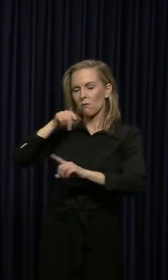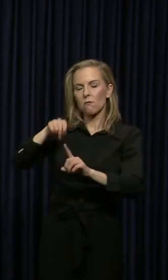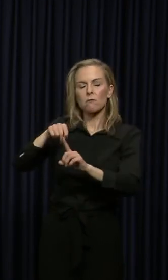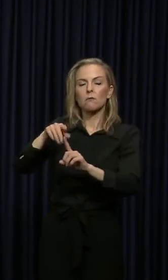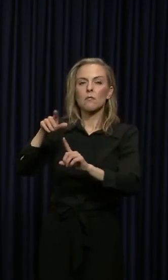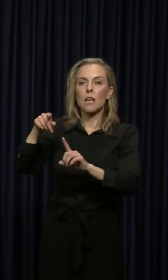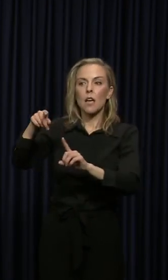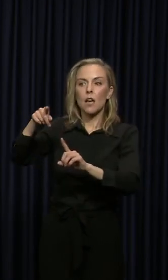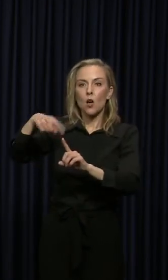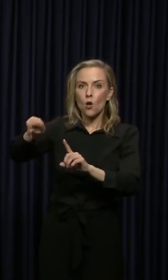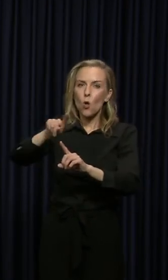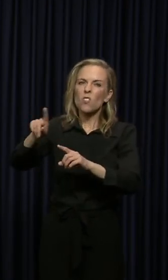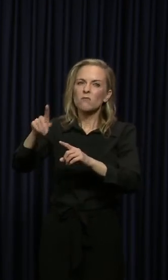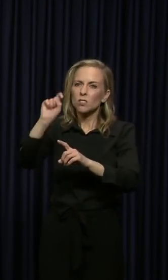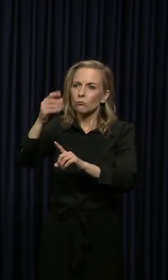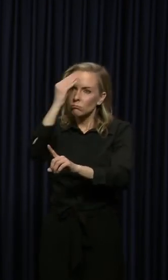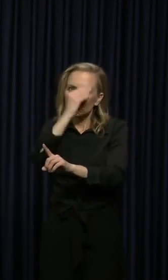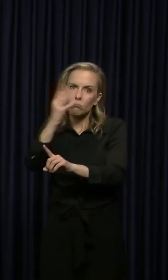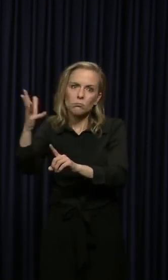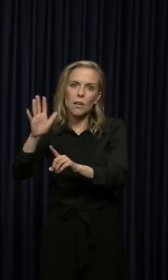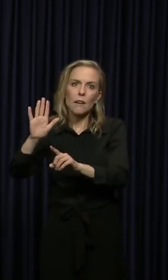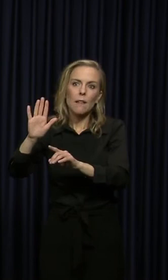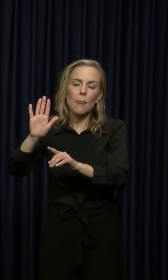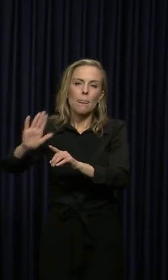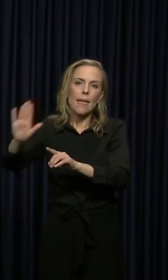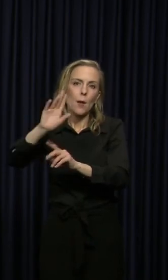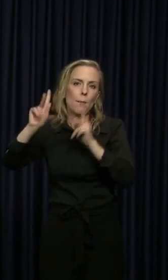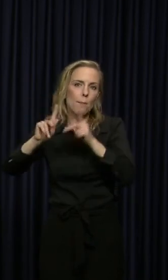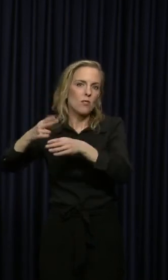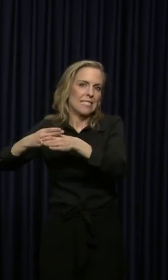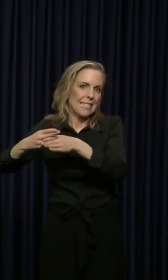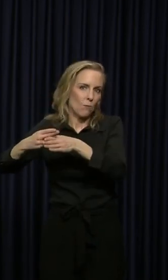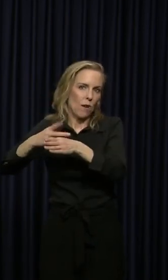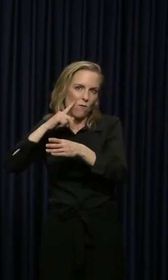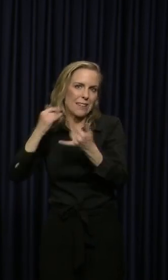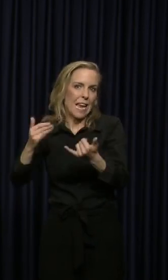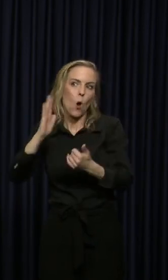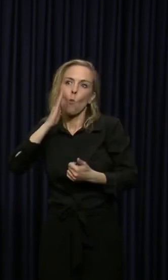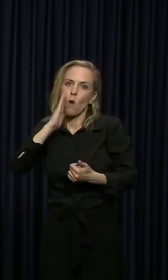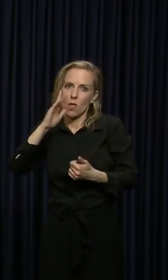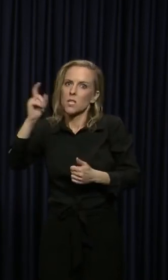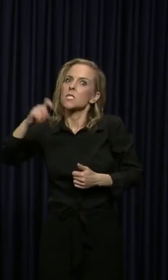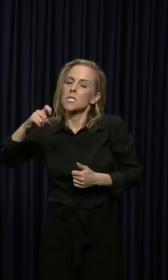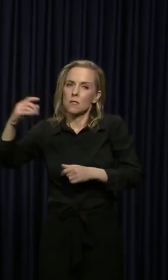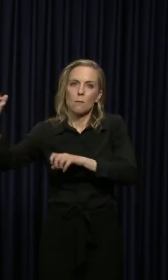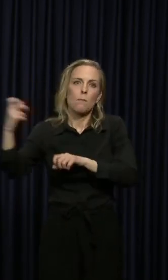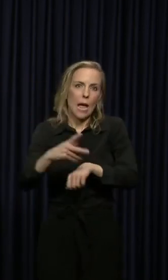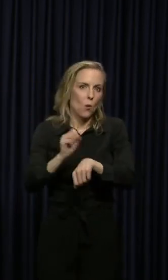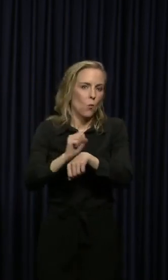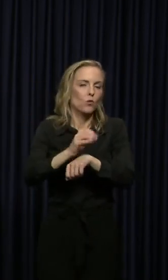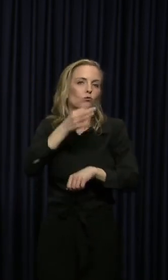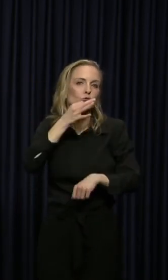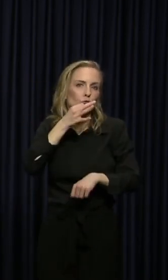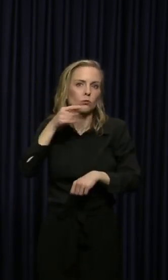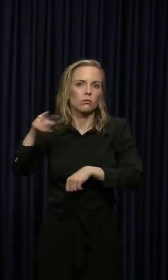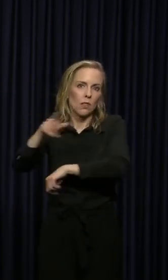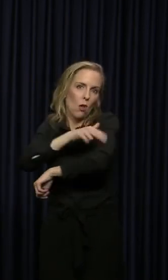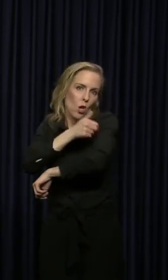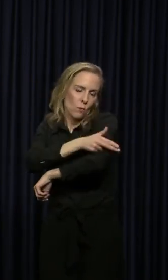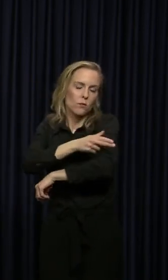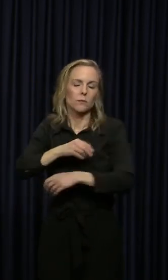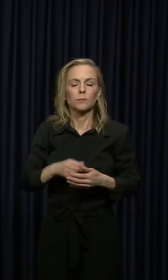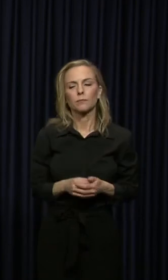telling their folks they believe this is temporary and we're going to need them. Um, Um, this is another question from you.